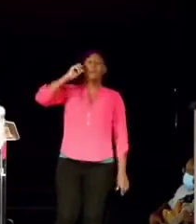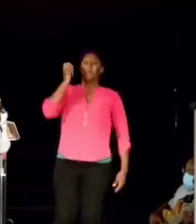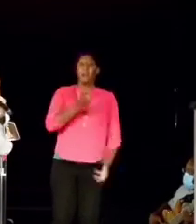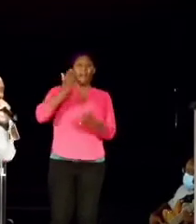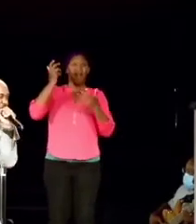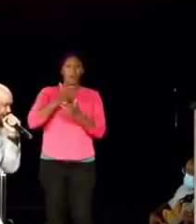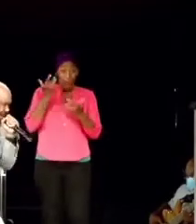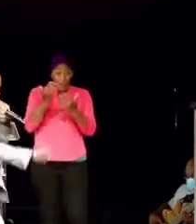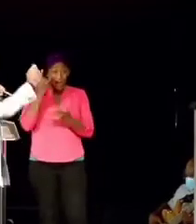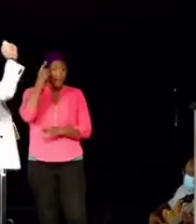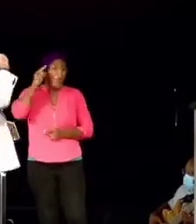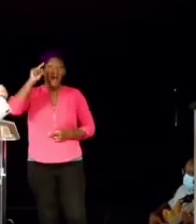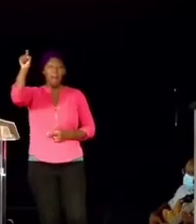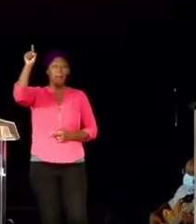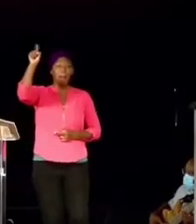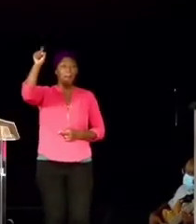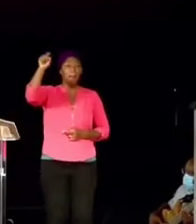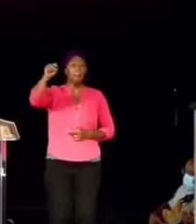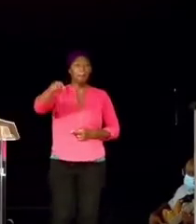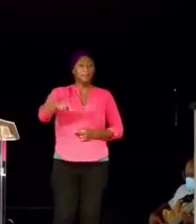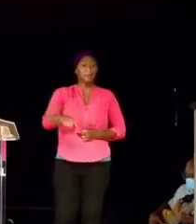I'll on Him.